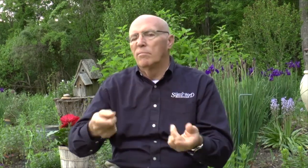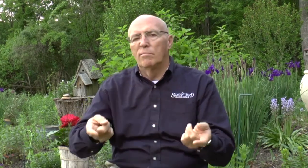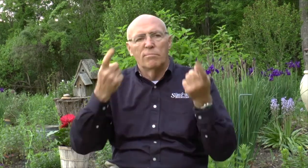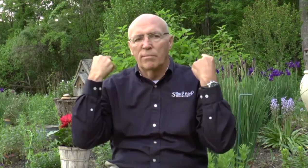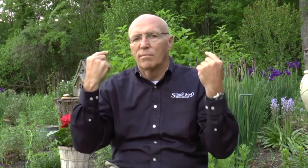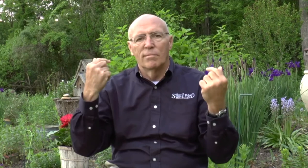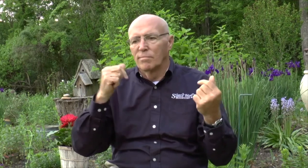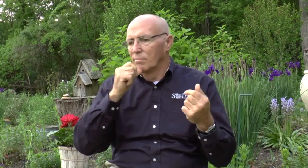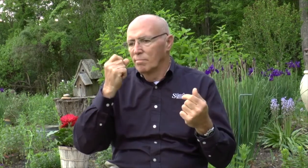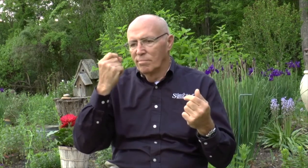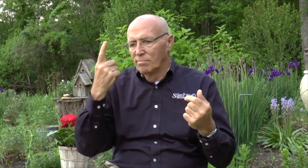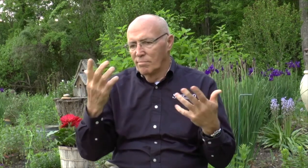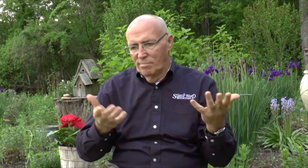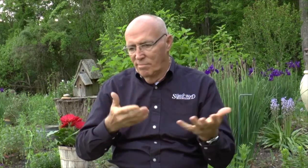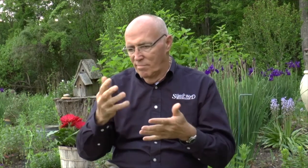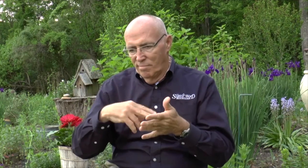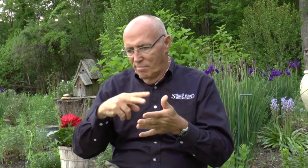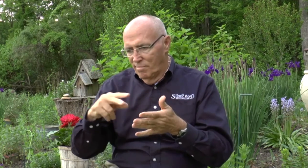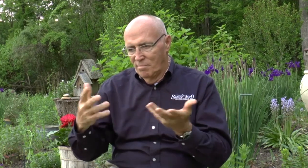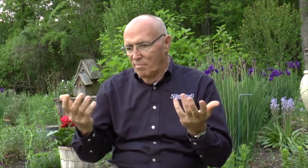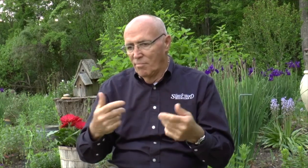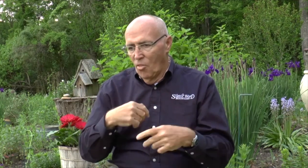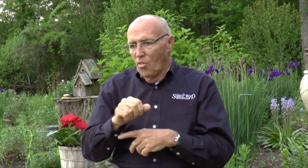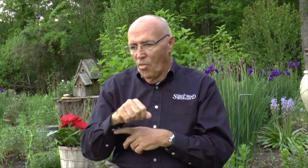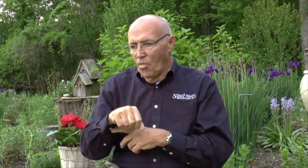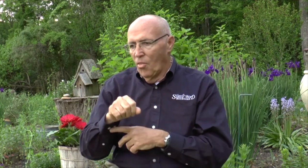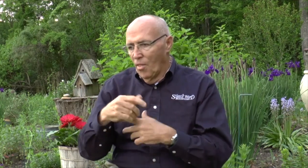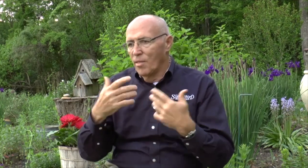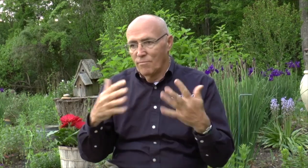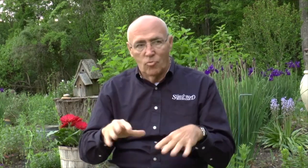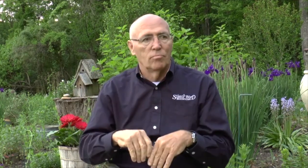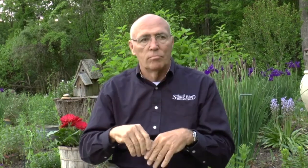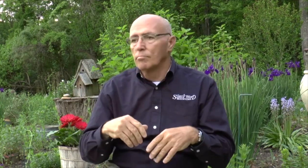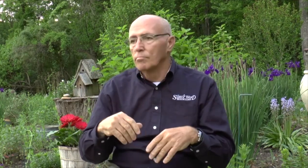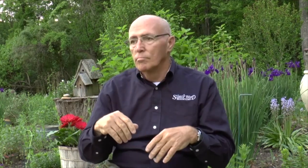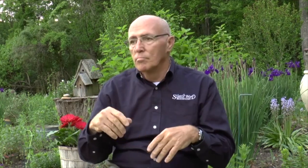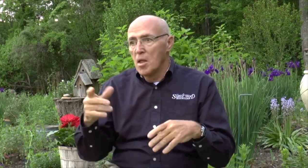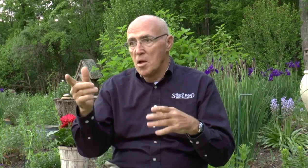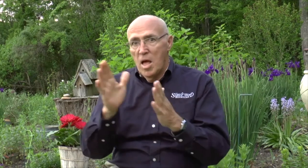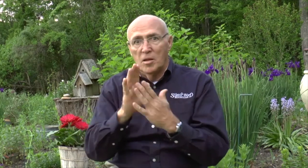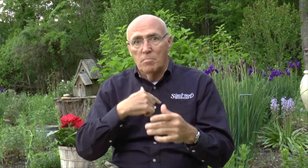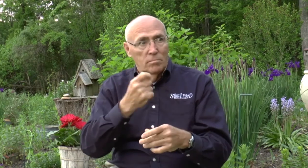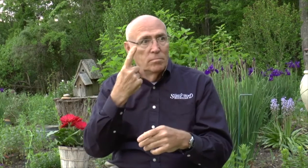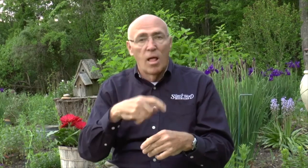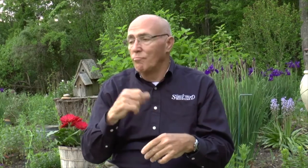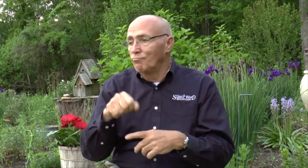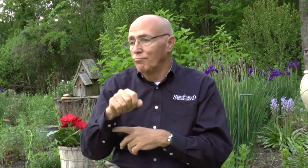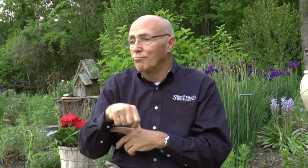me. And I read everything, but of course it went right over my head. I didn't understand any of what she had written. But I just continued to nod. She asked me, do you